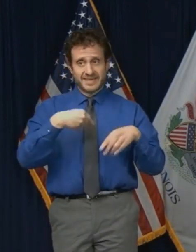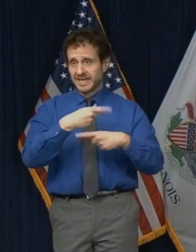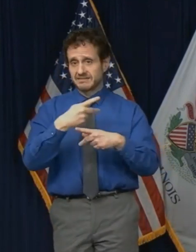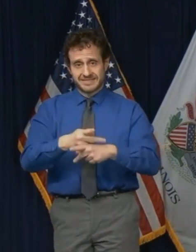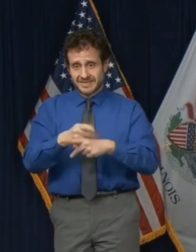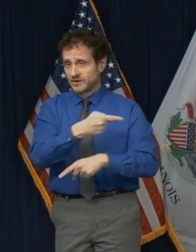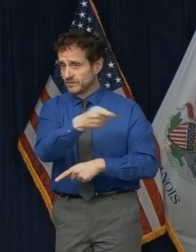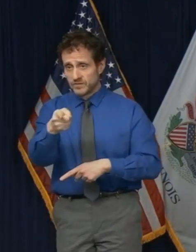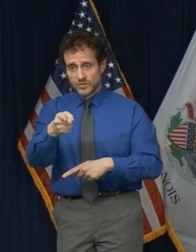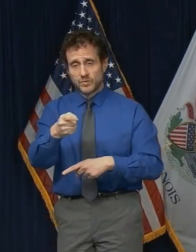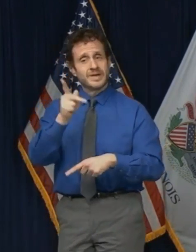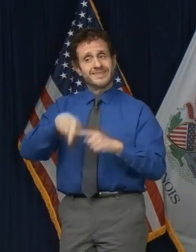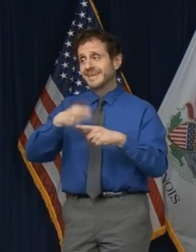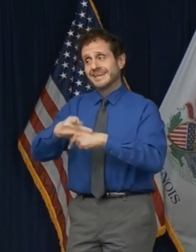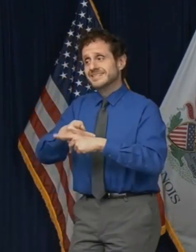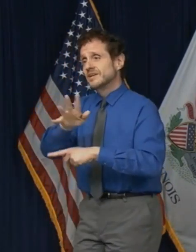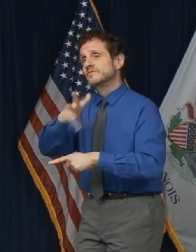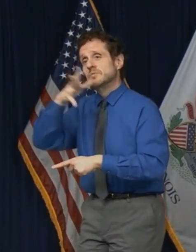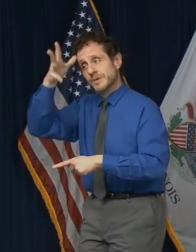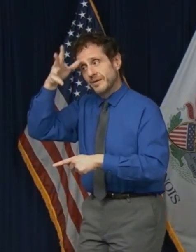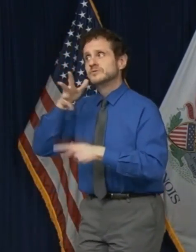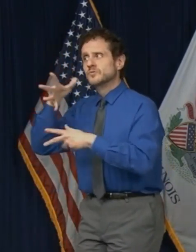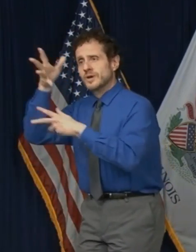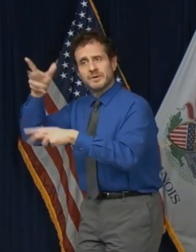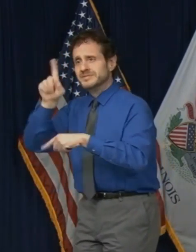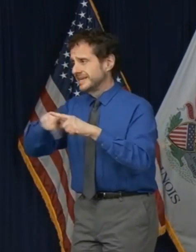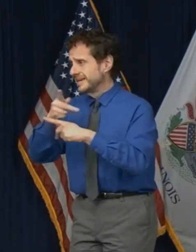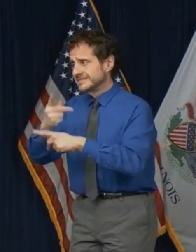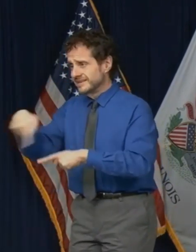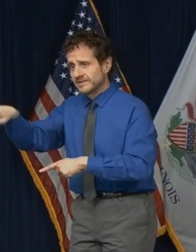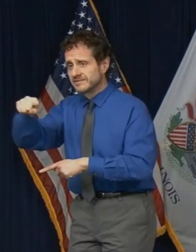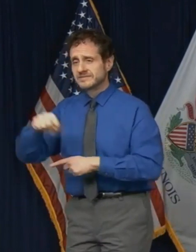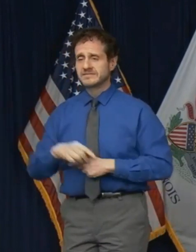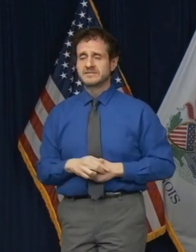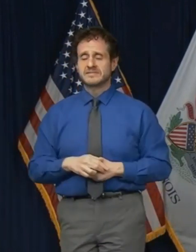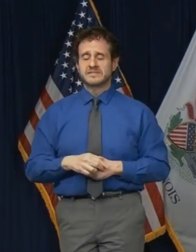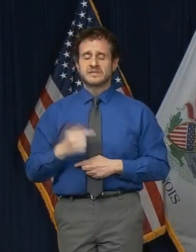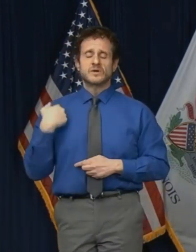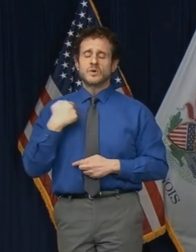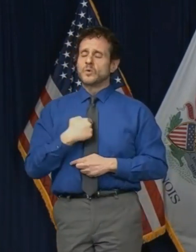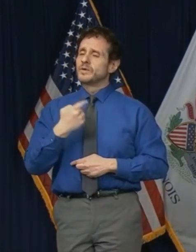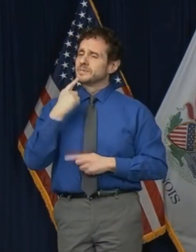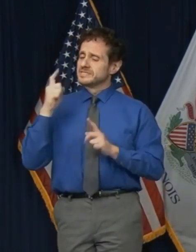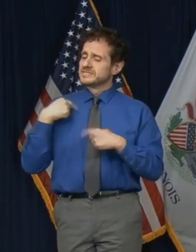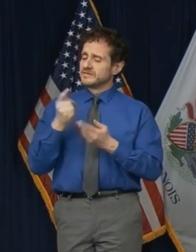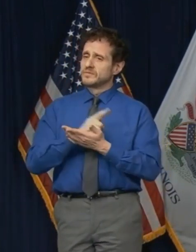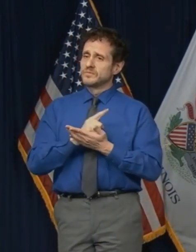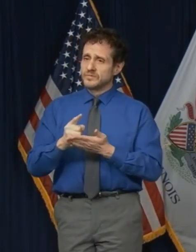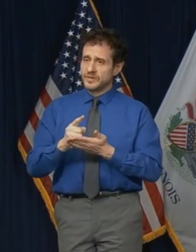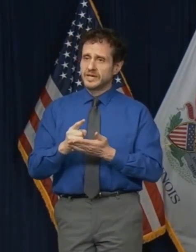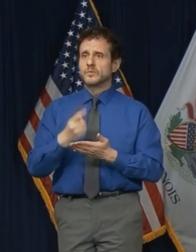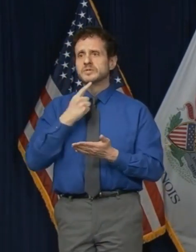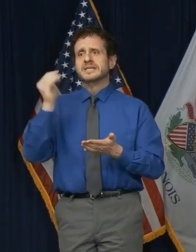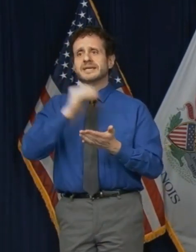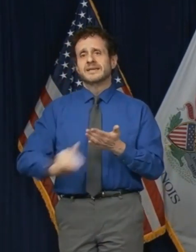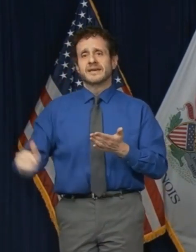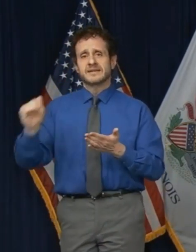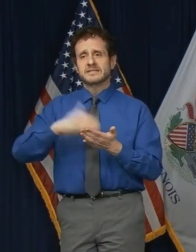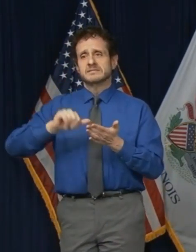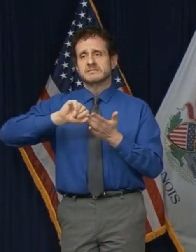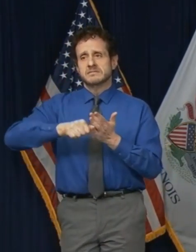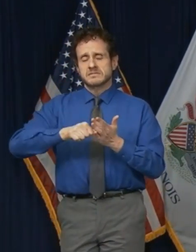or your parents or your grandparents. We've been saying this for weeks and will continue to say it. Please stay at home.